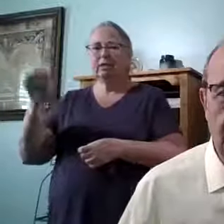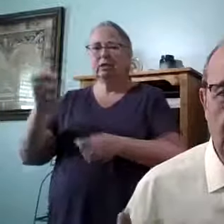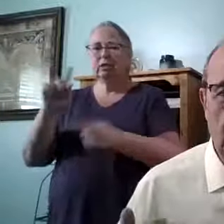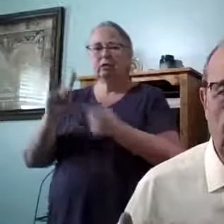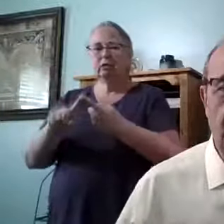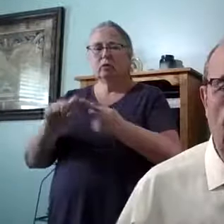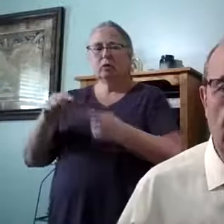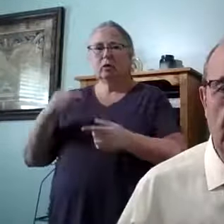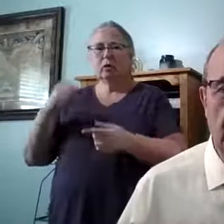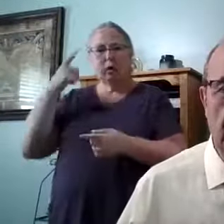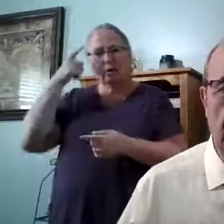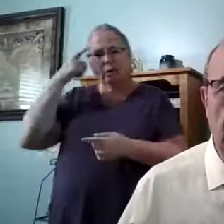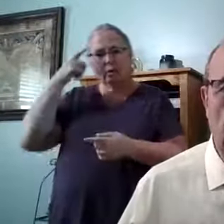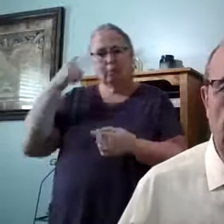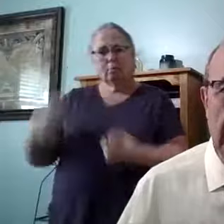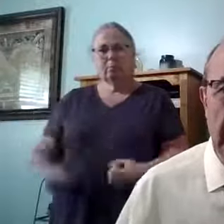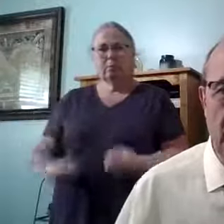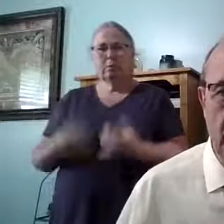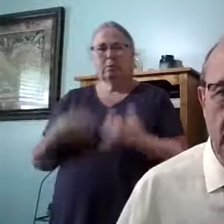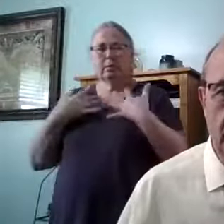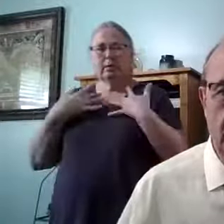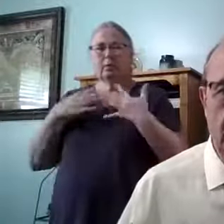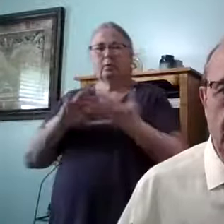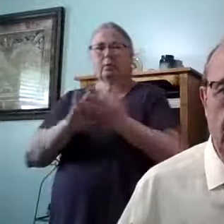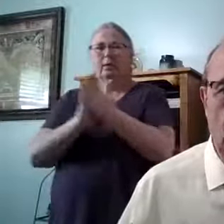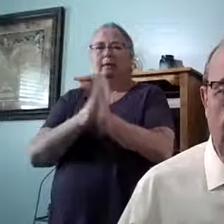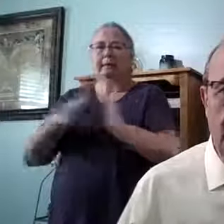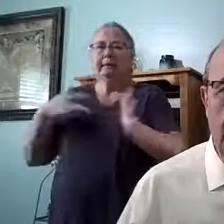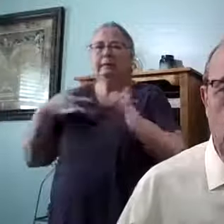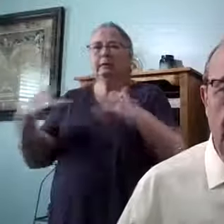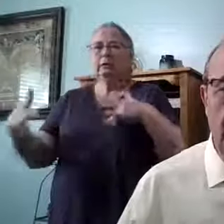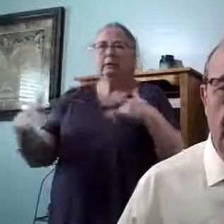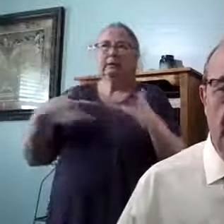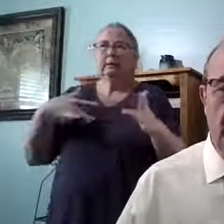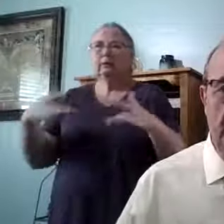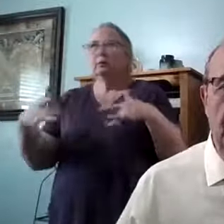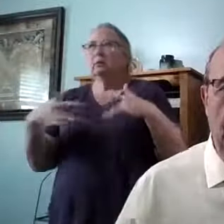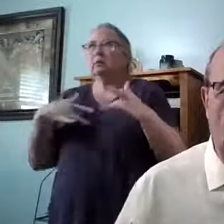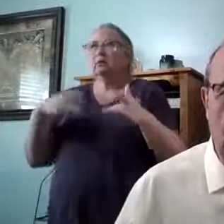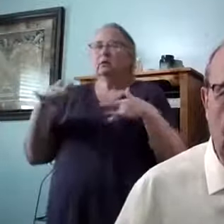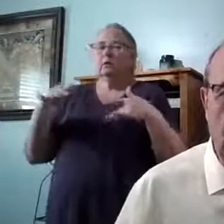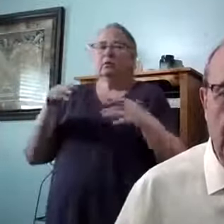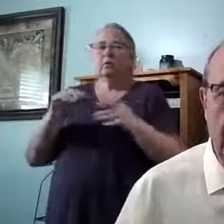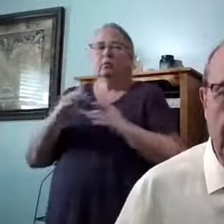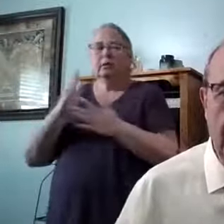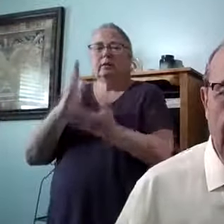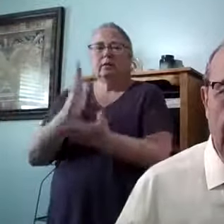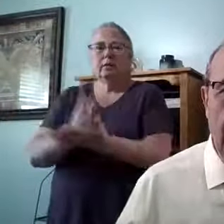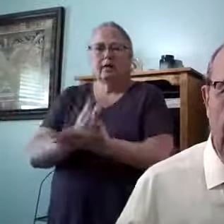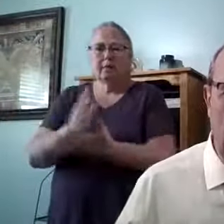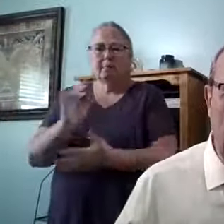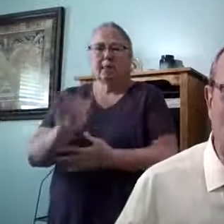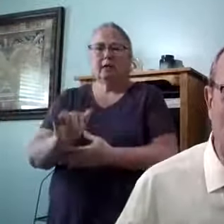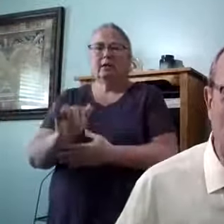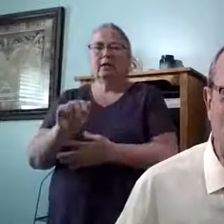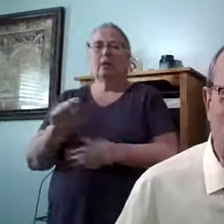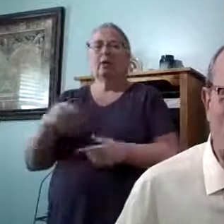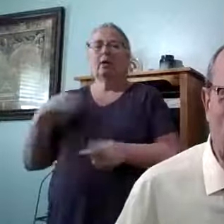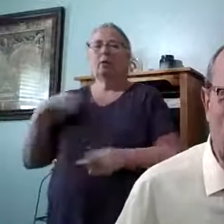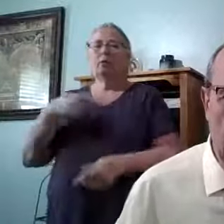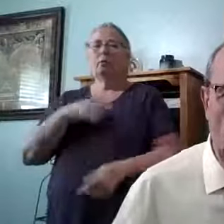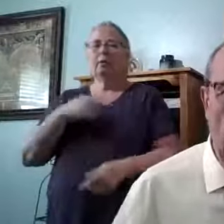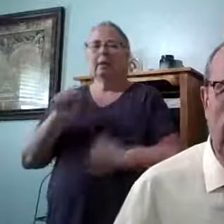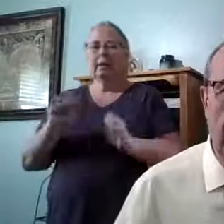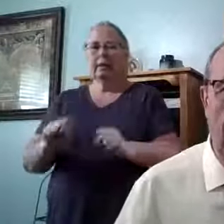start becoming anxious until we can put the brakes on that and we can